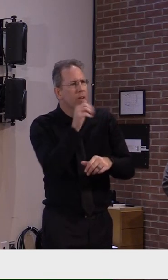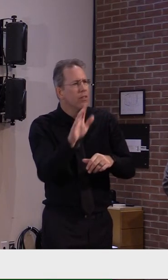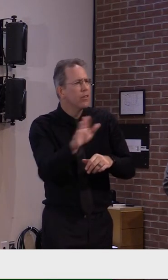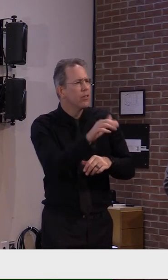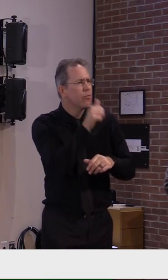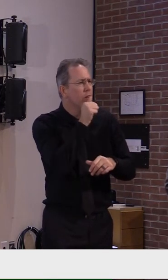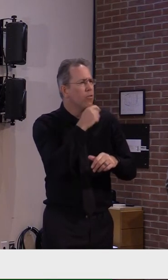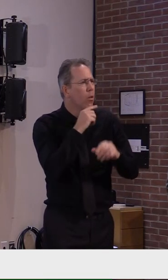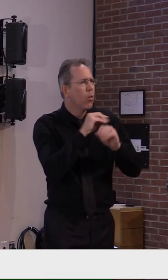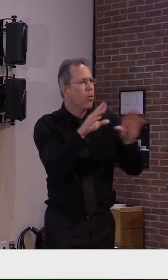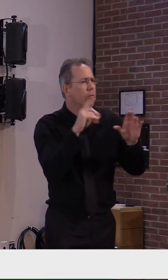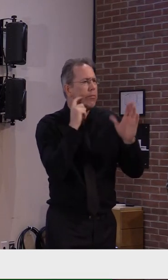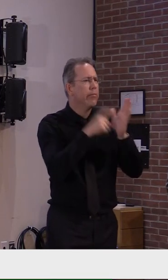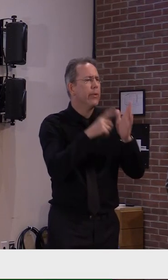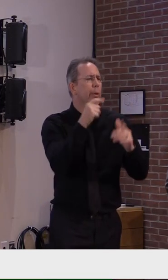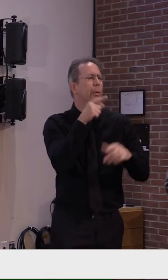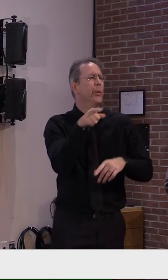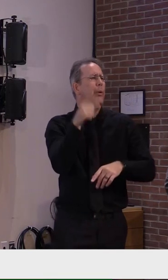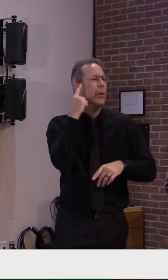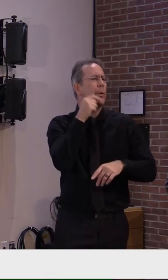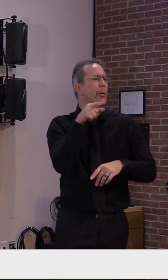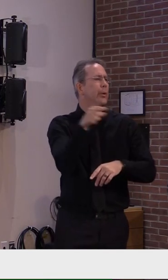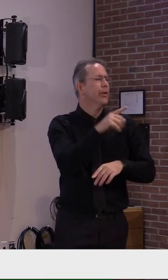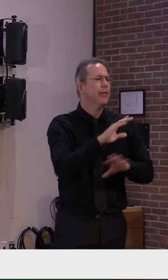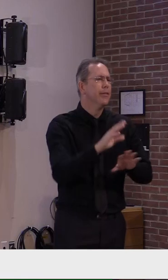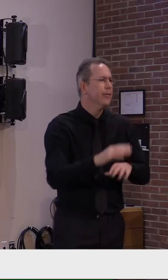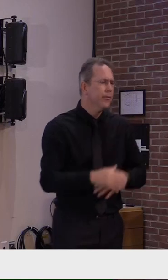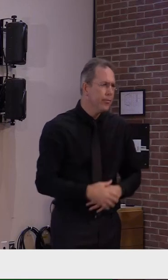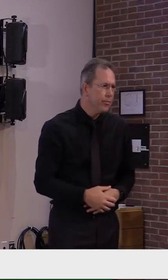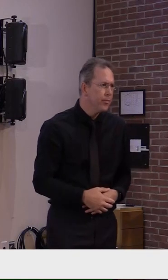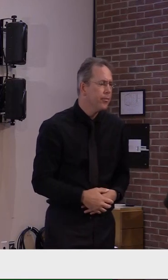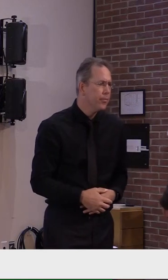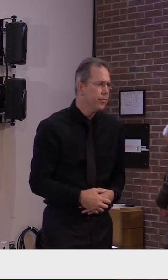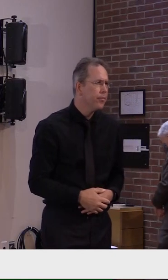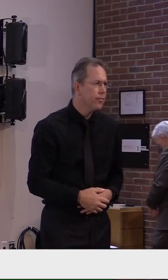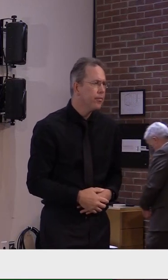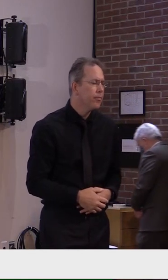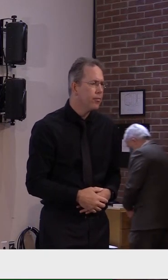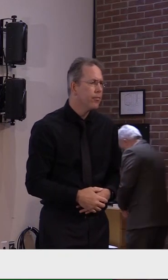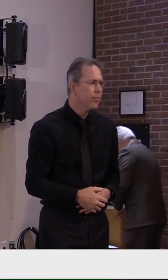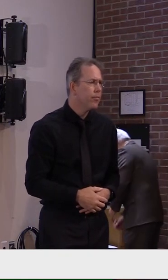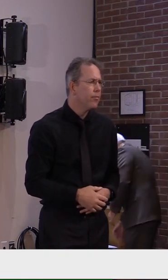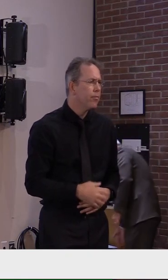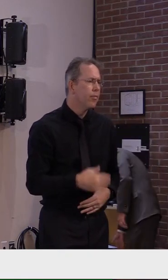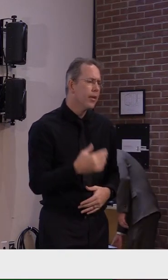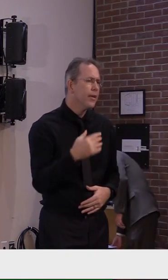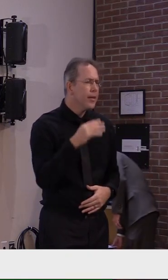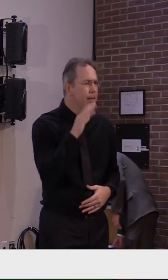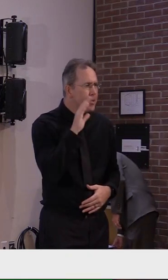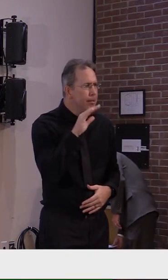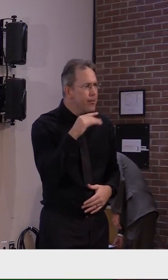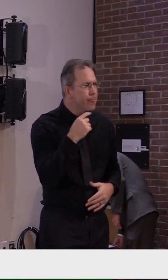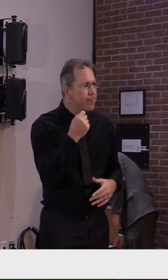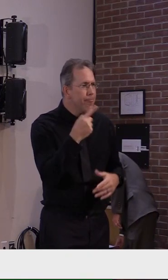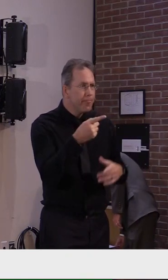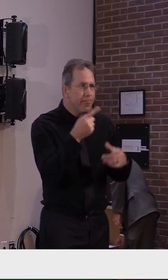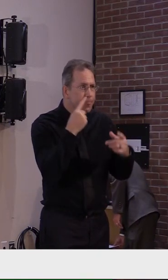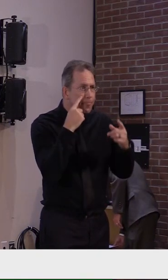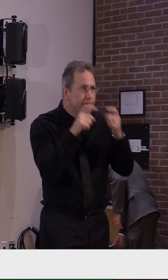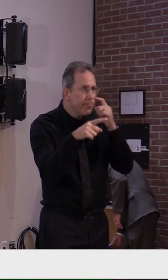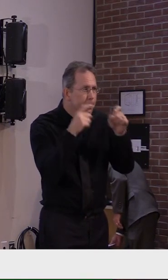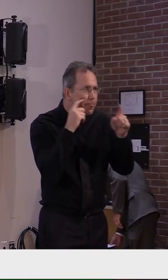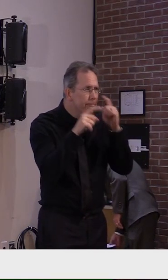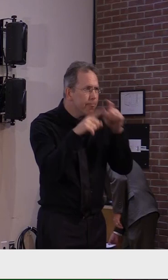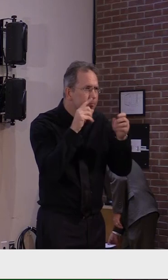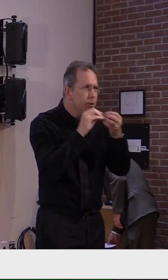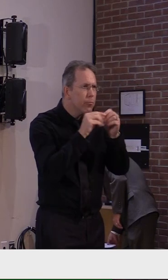simple as saying we have abundant numbers of infections around the state and you